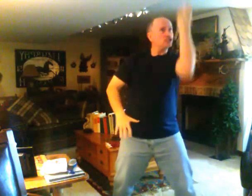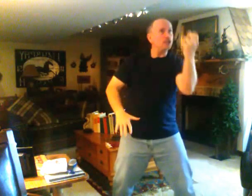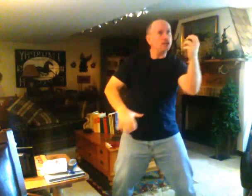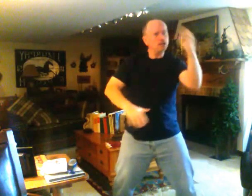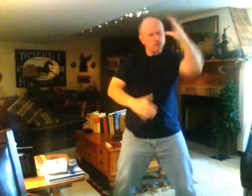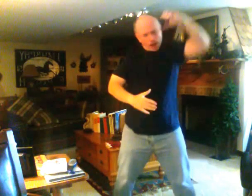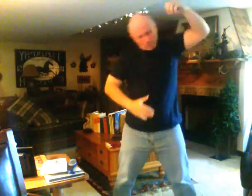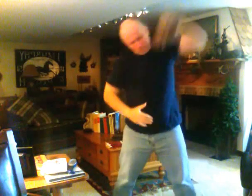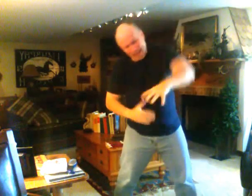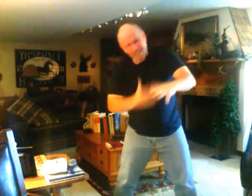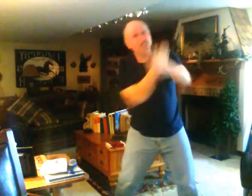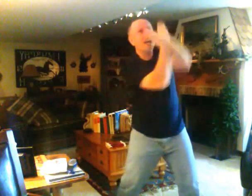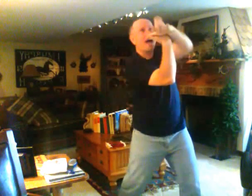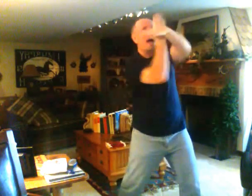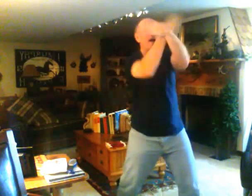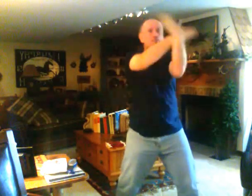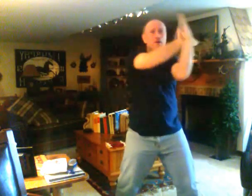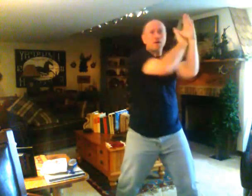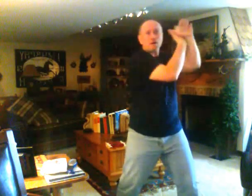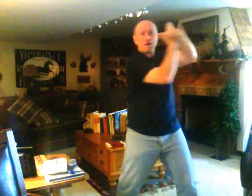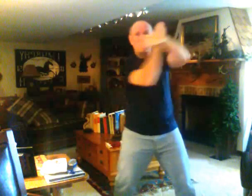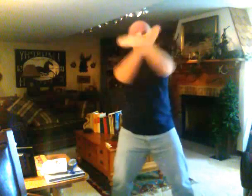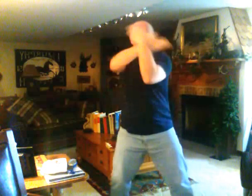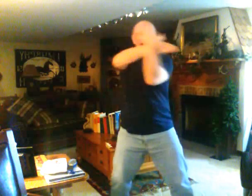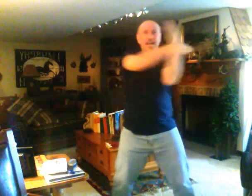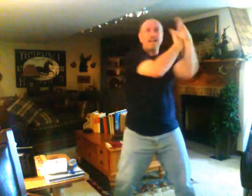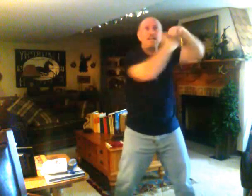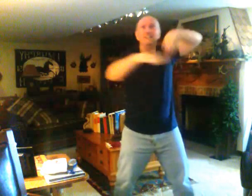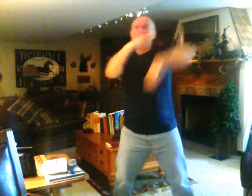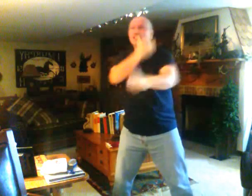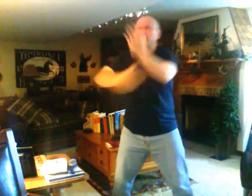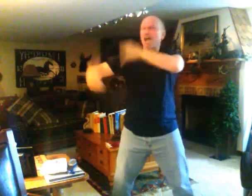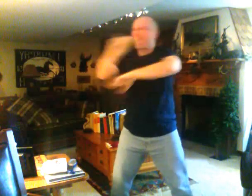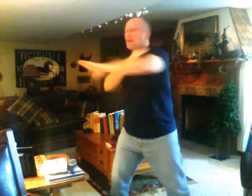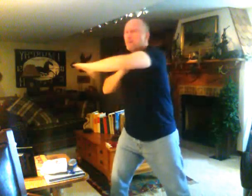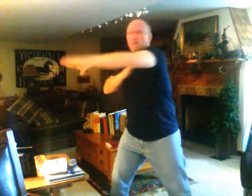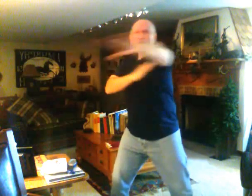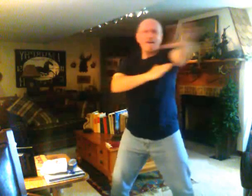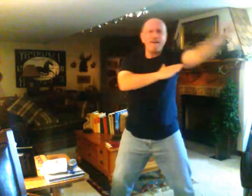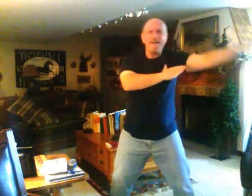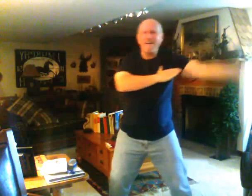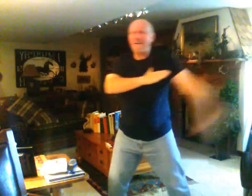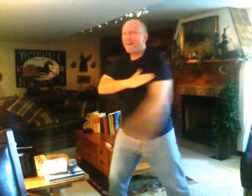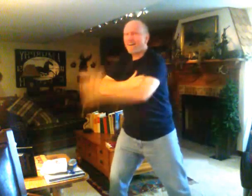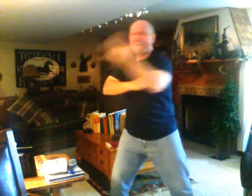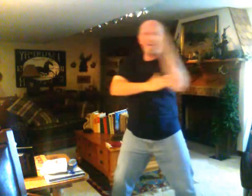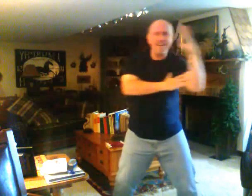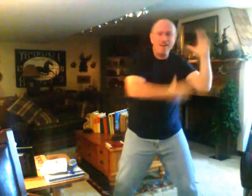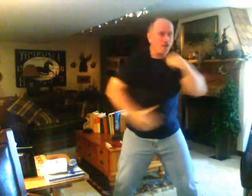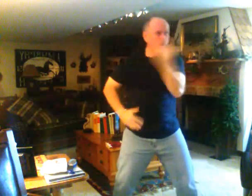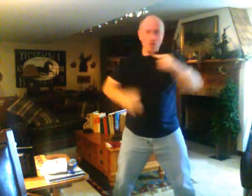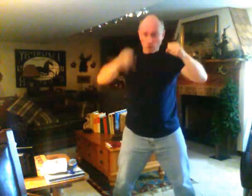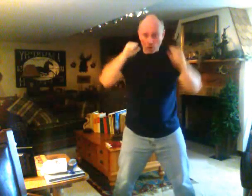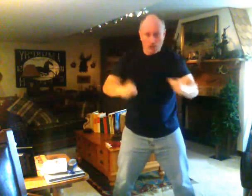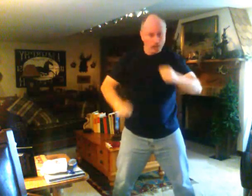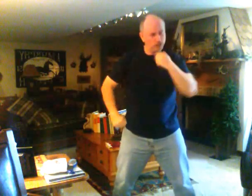sea dropped by a skybird, in a disledged world. Who can